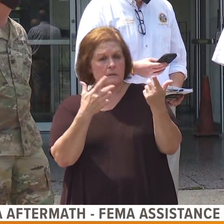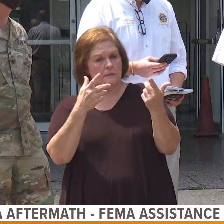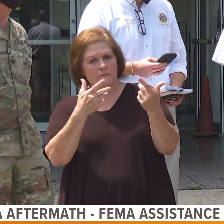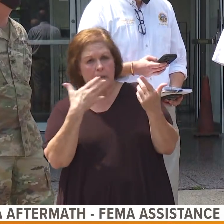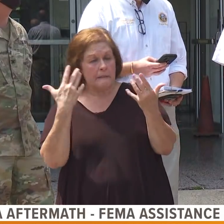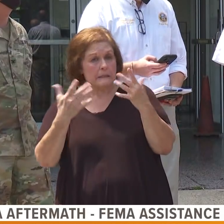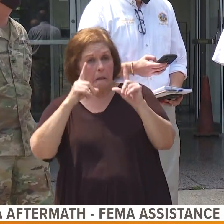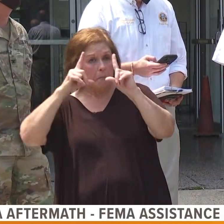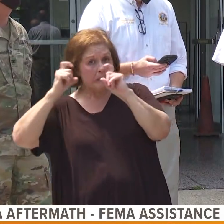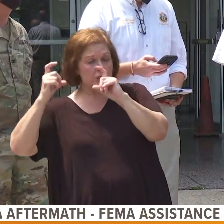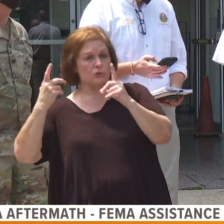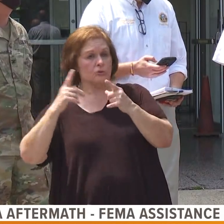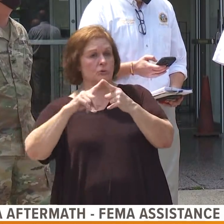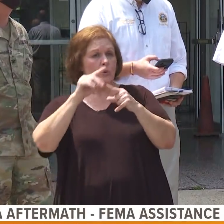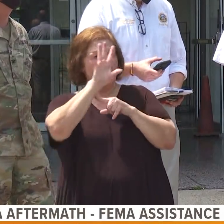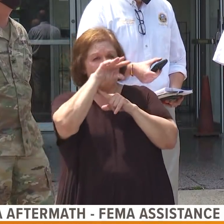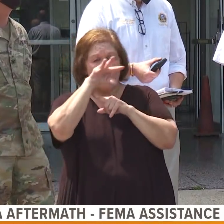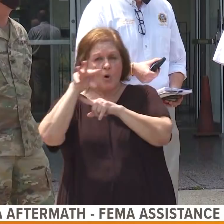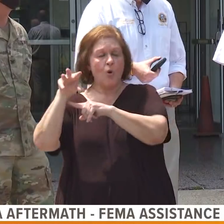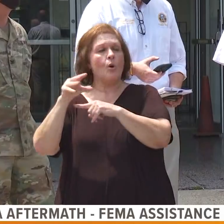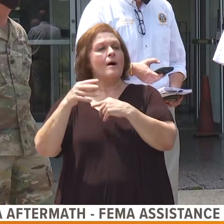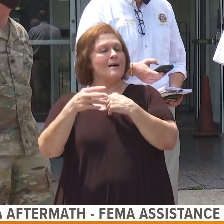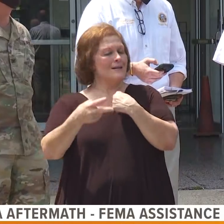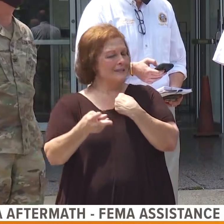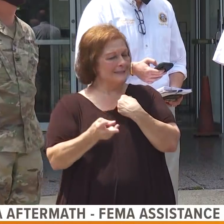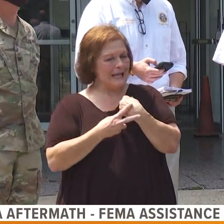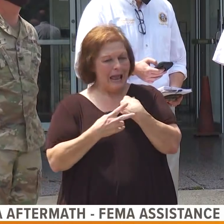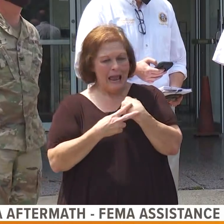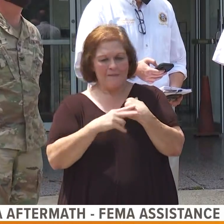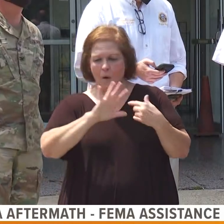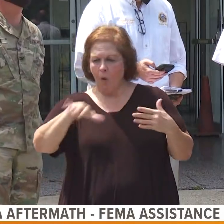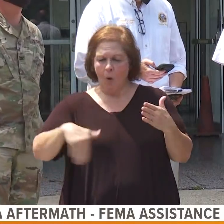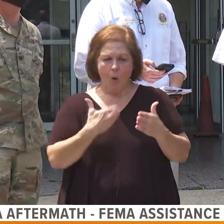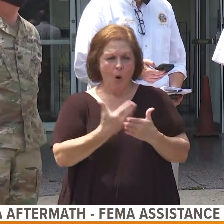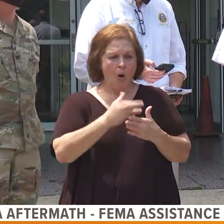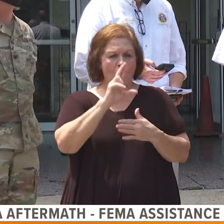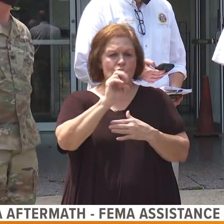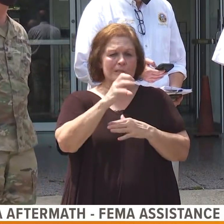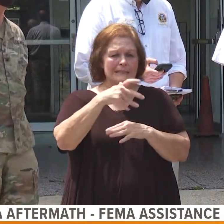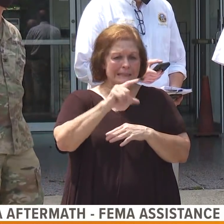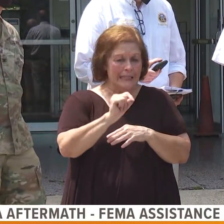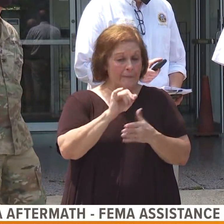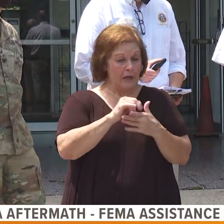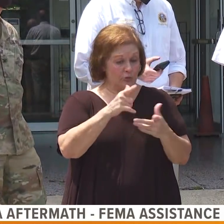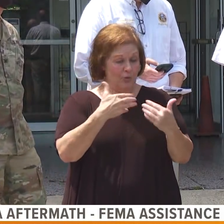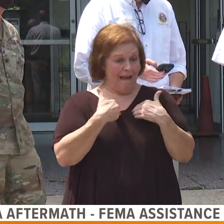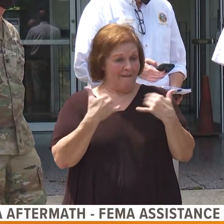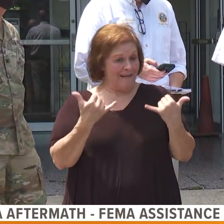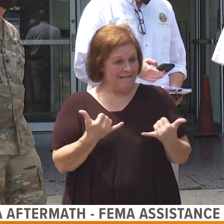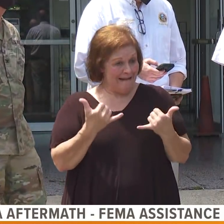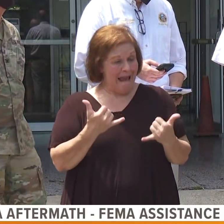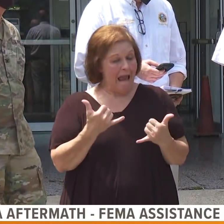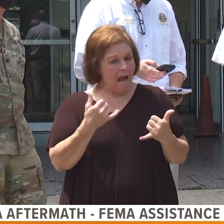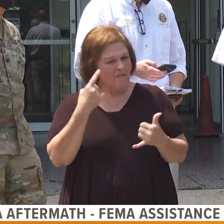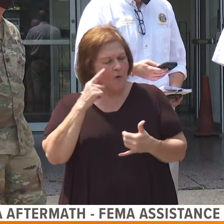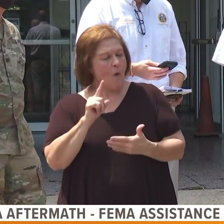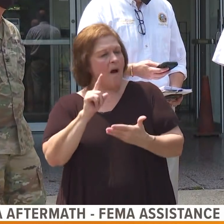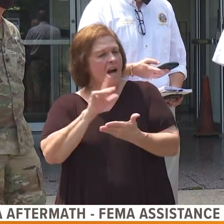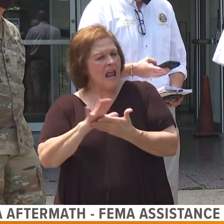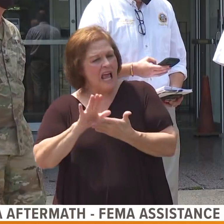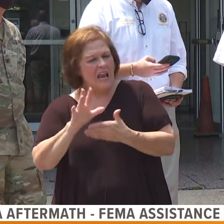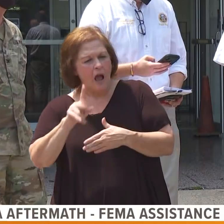photographs or video and save any receipts that you are accumulating right now for any cleaning resources